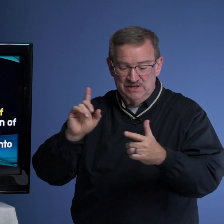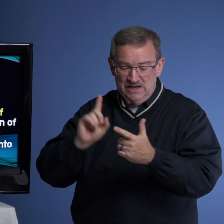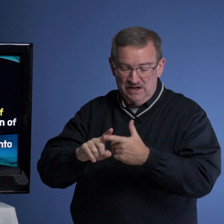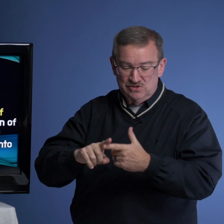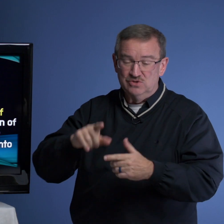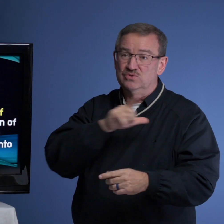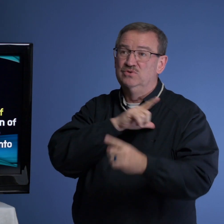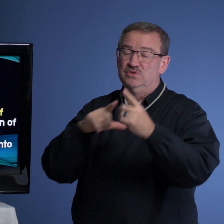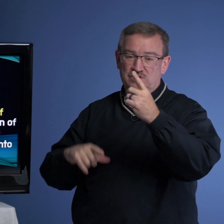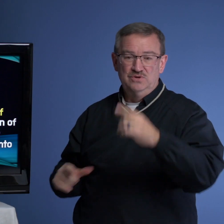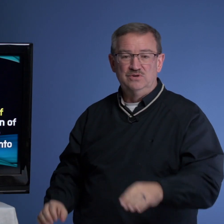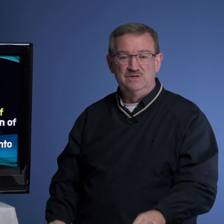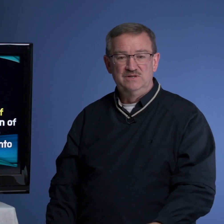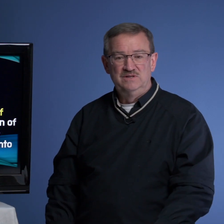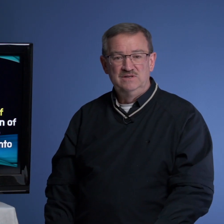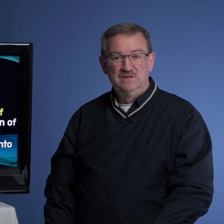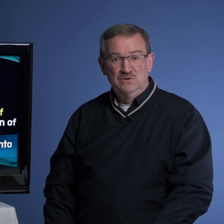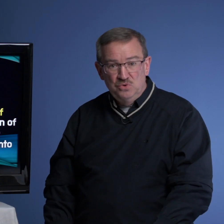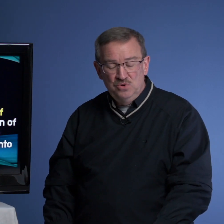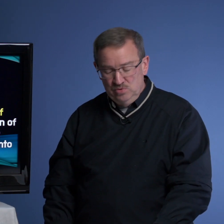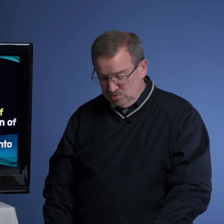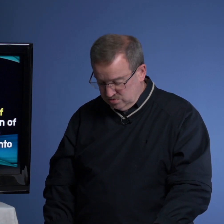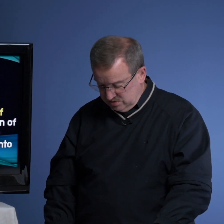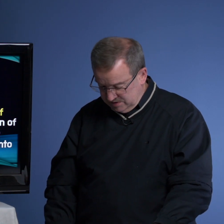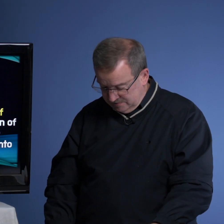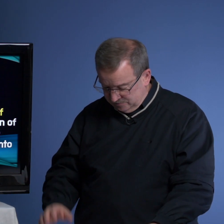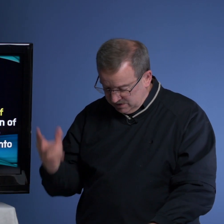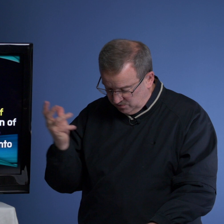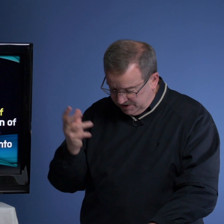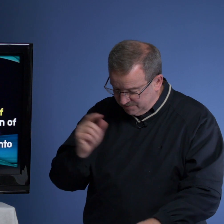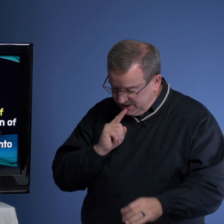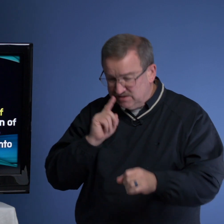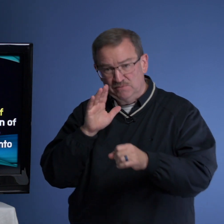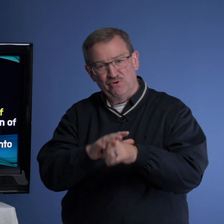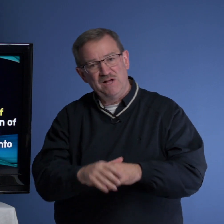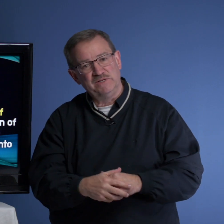unto the Lord. What an amazing promise.